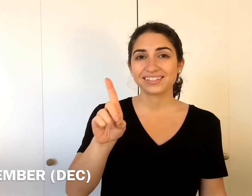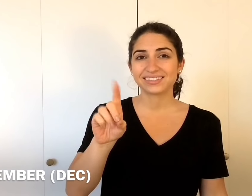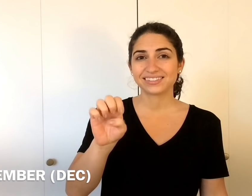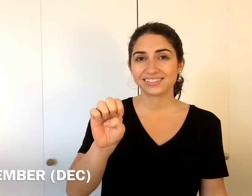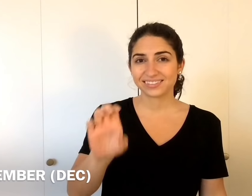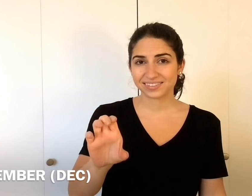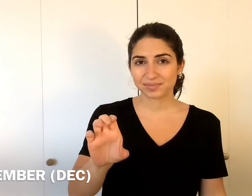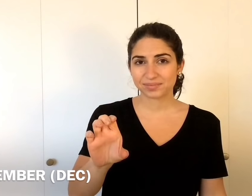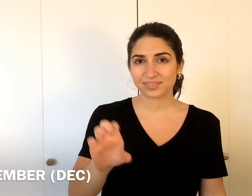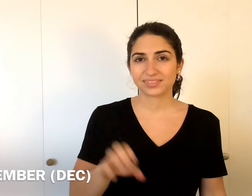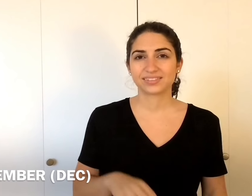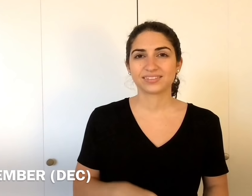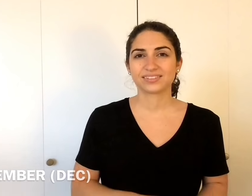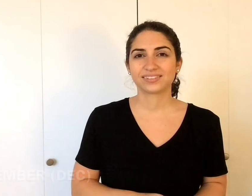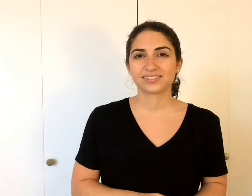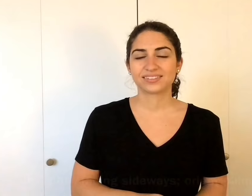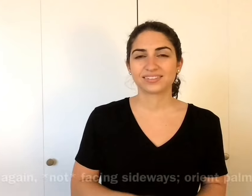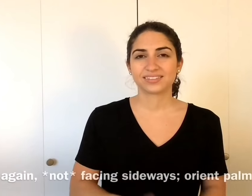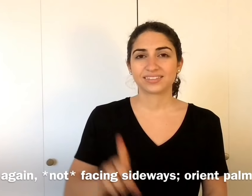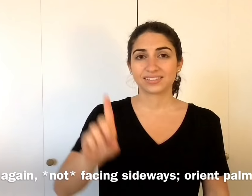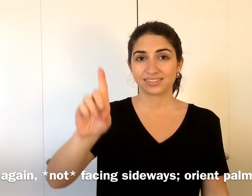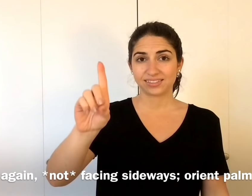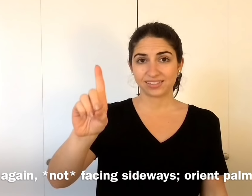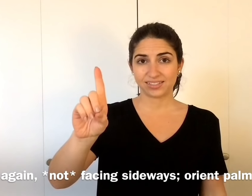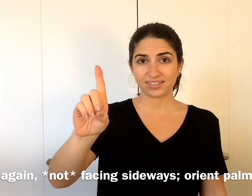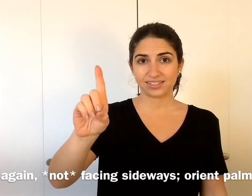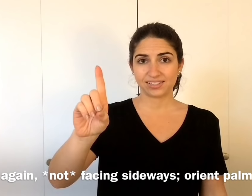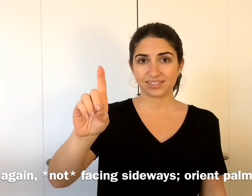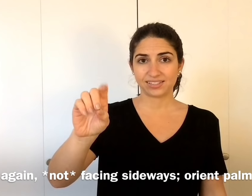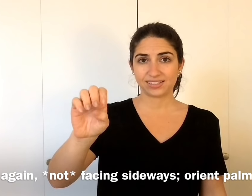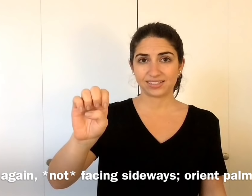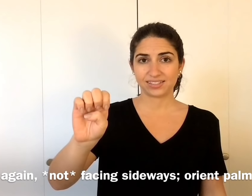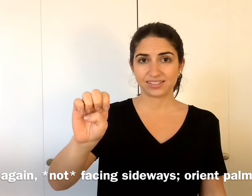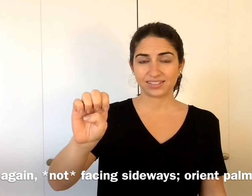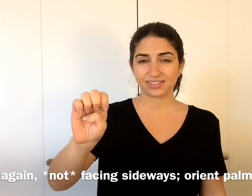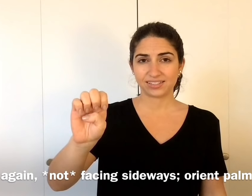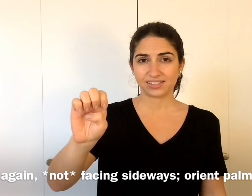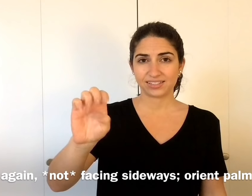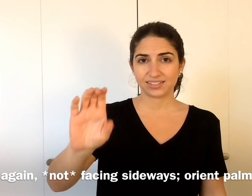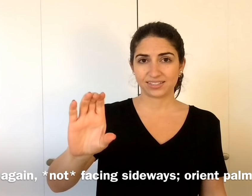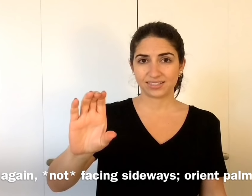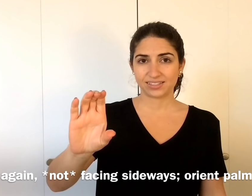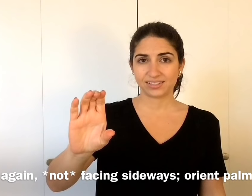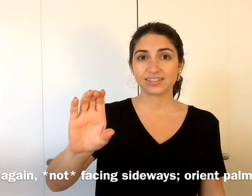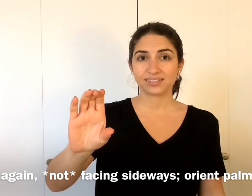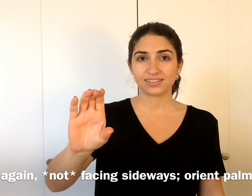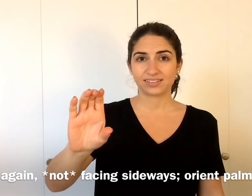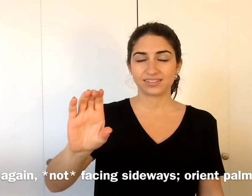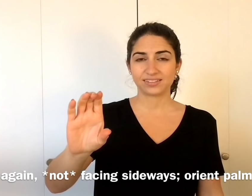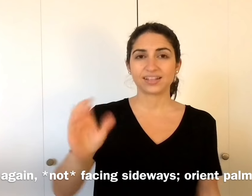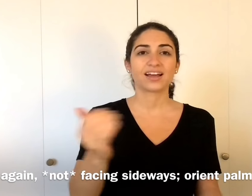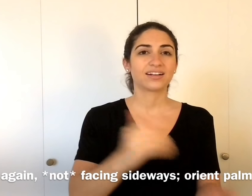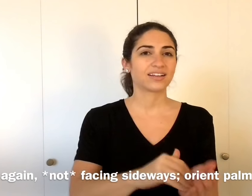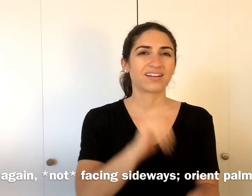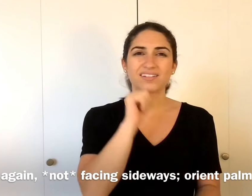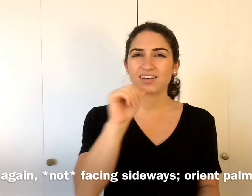December. So that's D-E-C. And again,